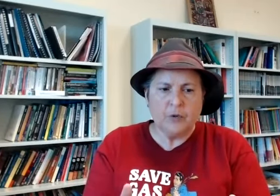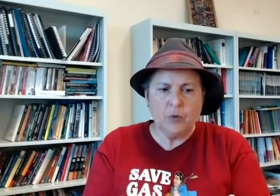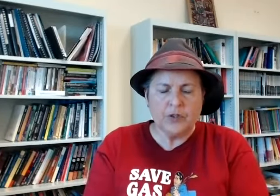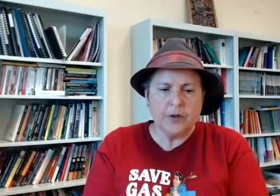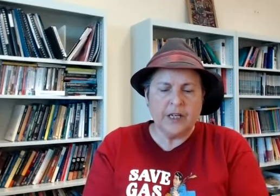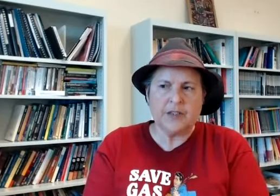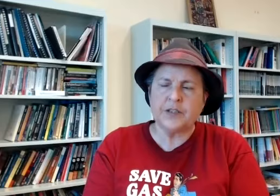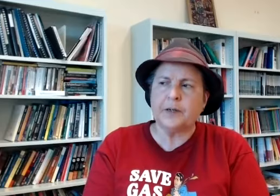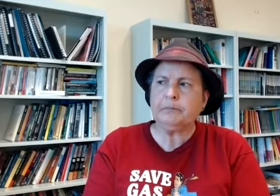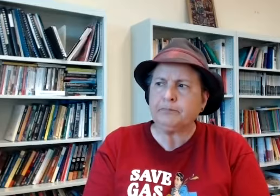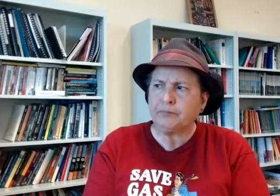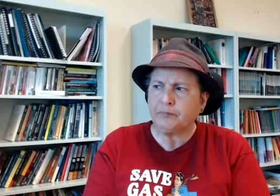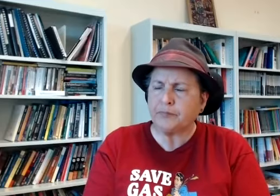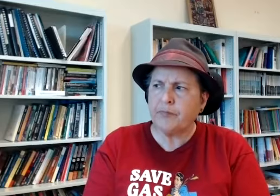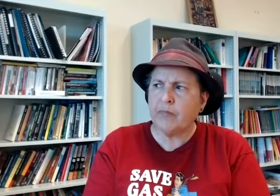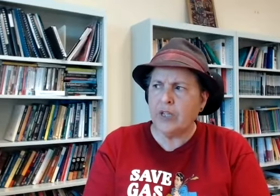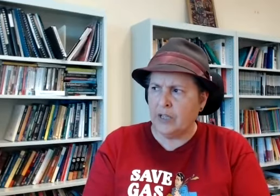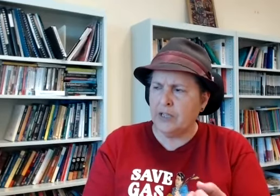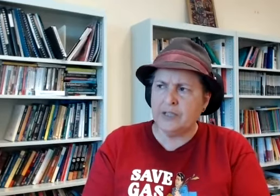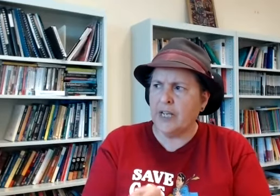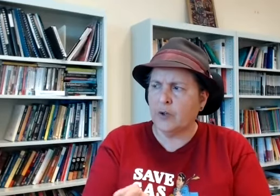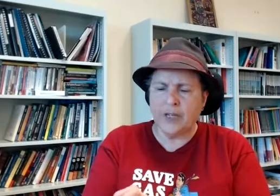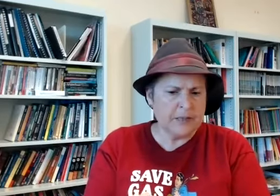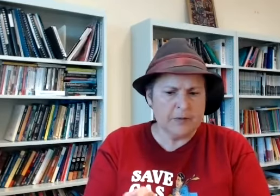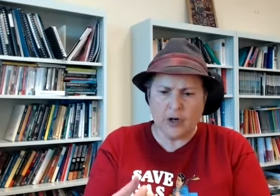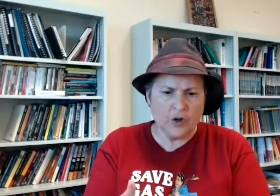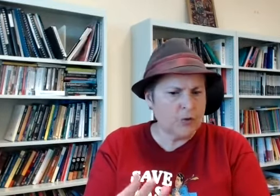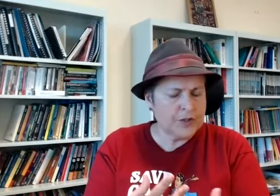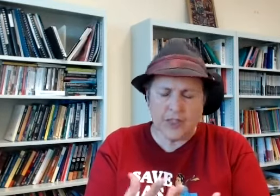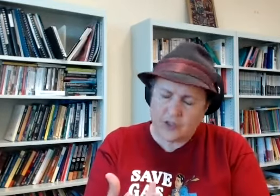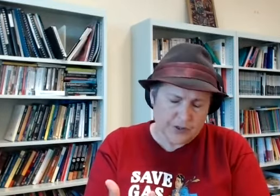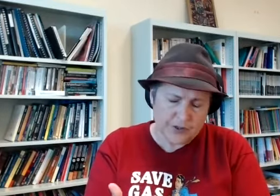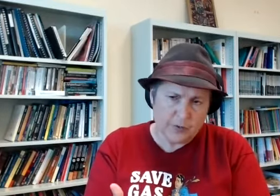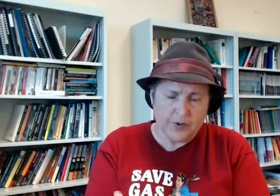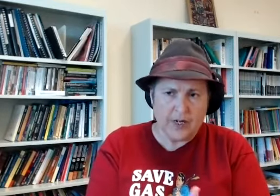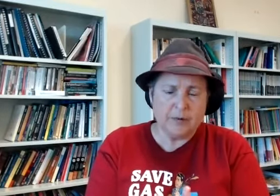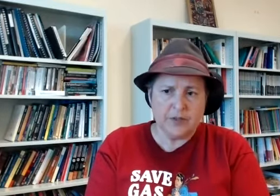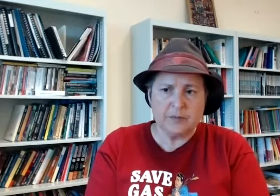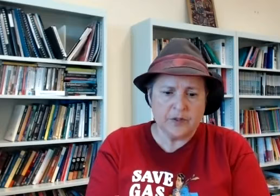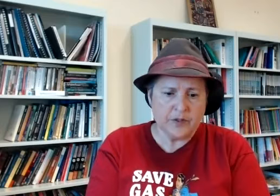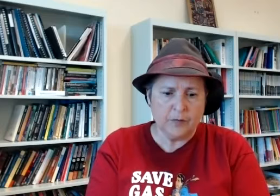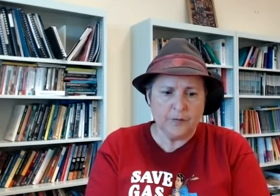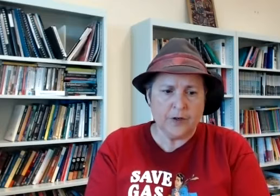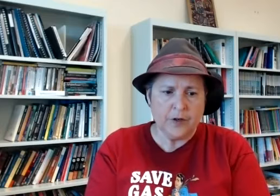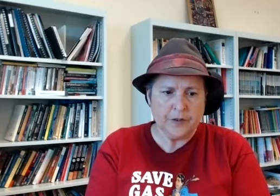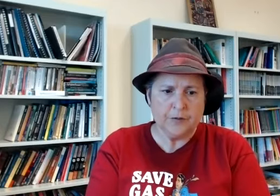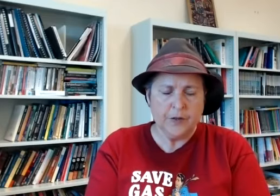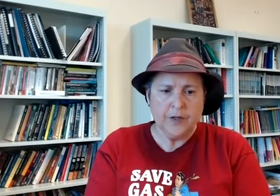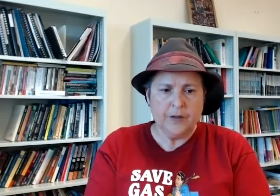also i guess um is yeah looking at some of the kind of contradictions within ableism itself the kind of the